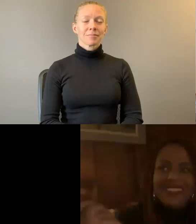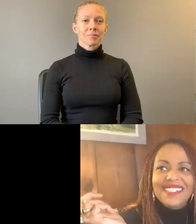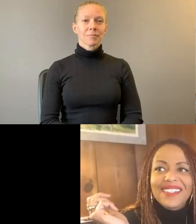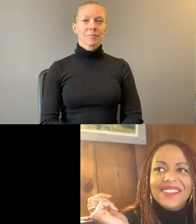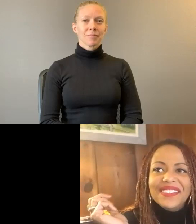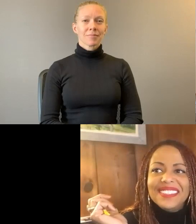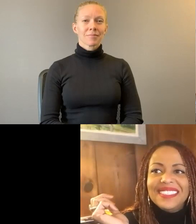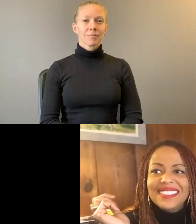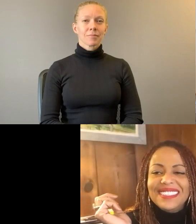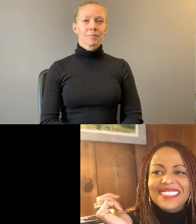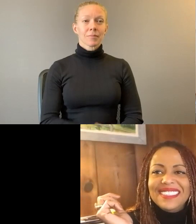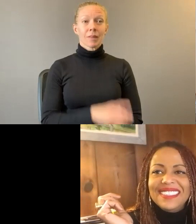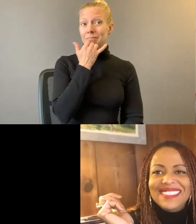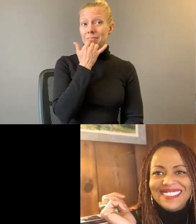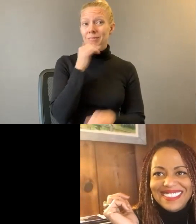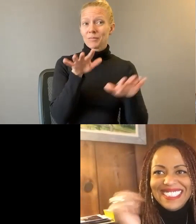Oh.